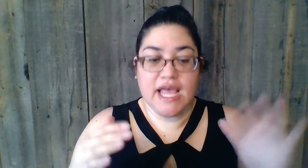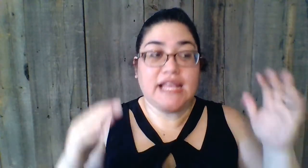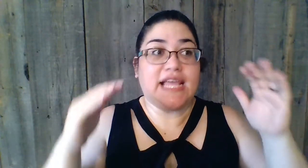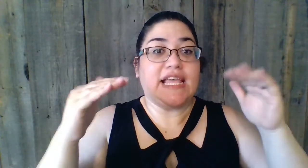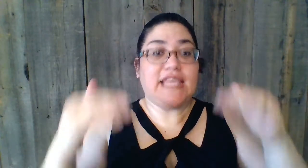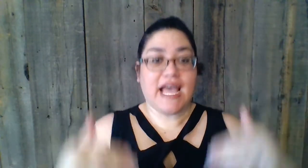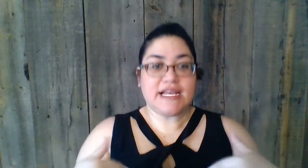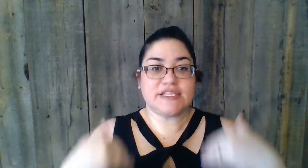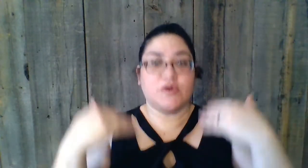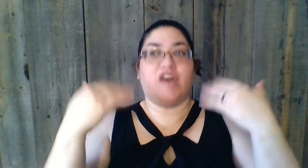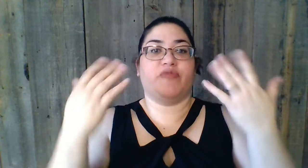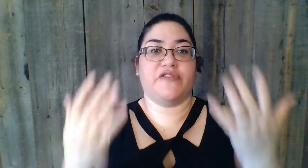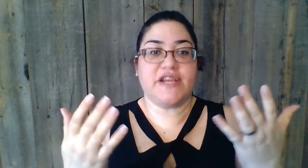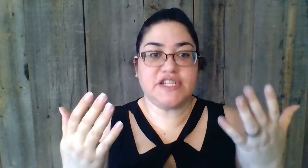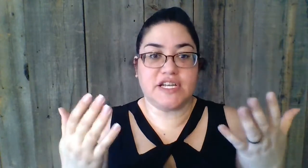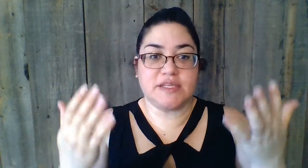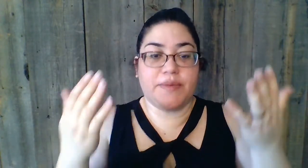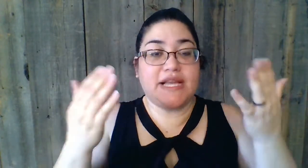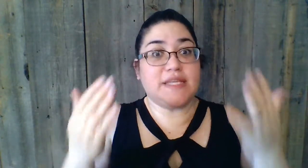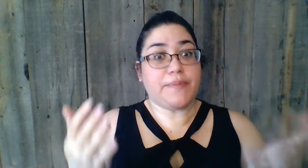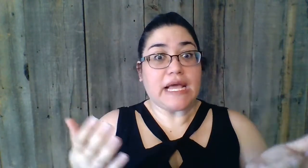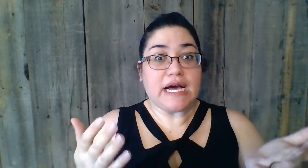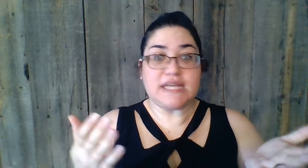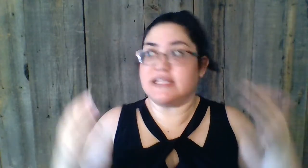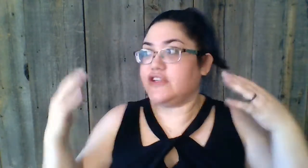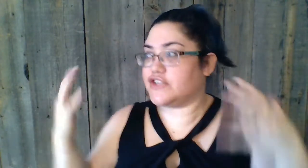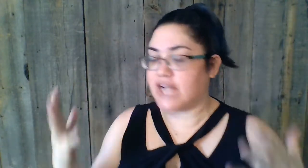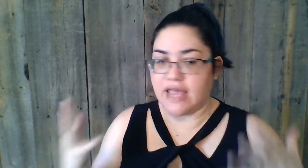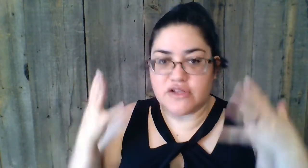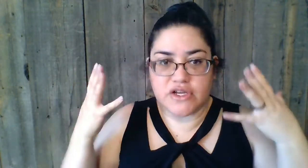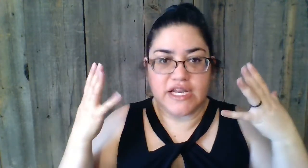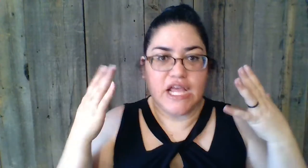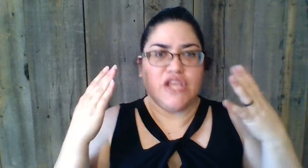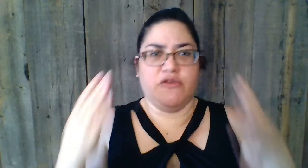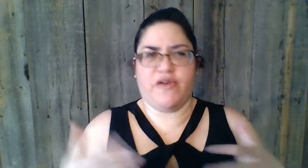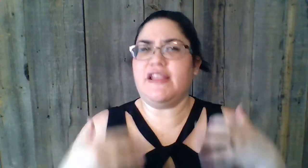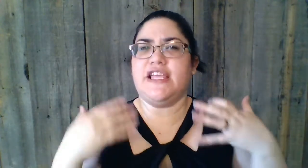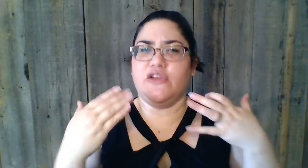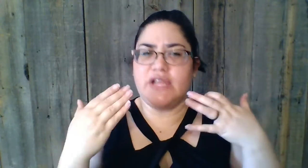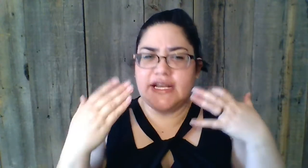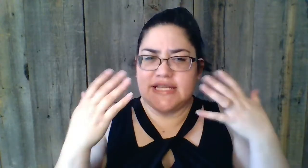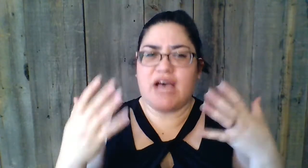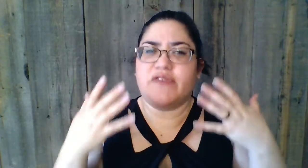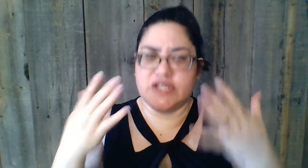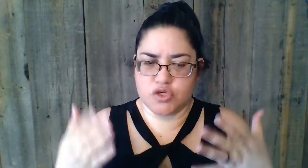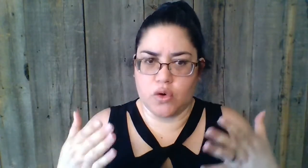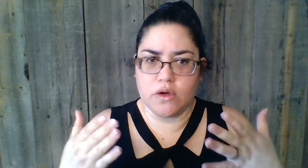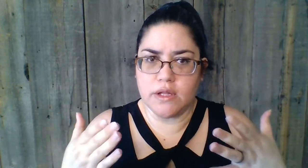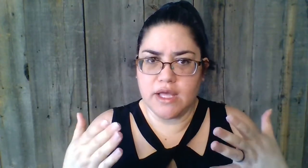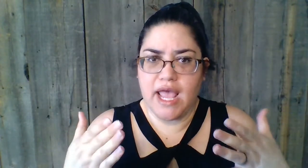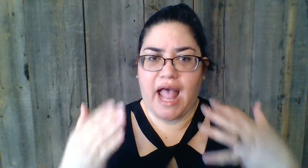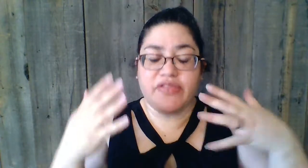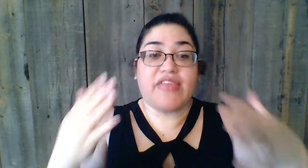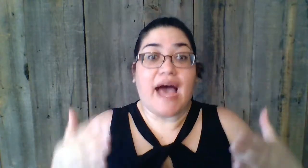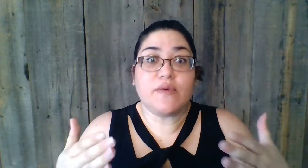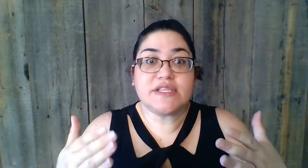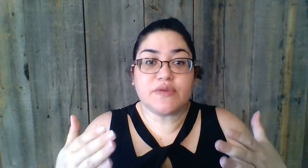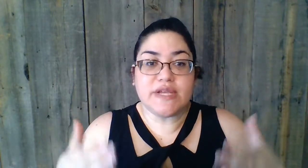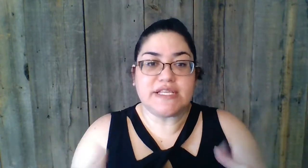Like, yes, you have perfectionism, but is it because in your childhood you felt like you needed to have control and that was the reason